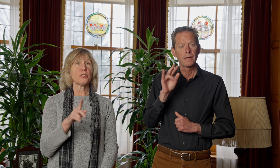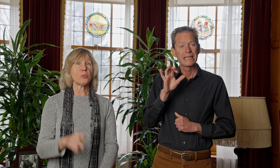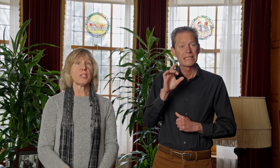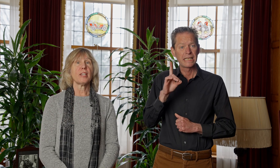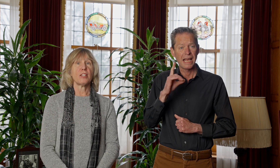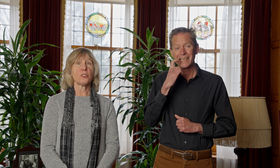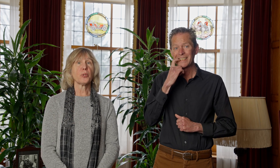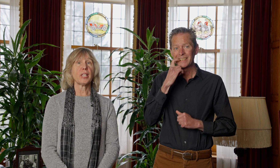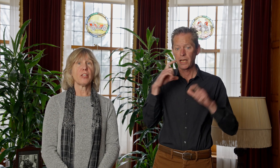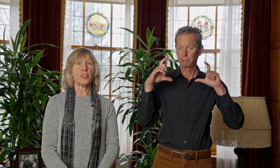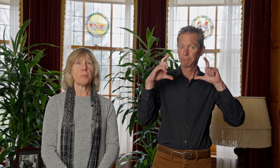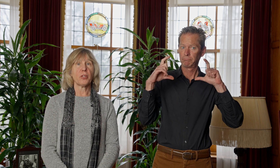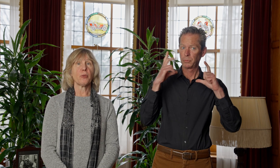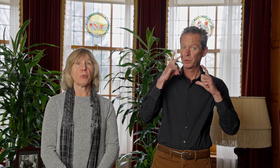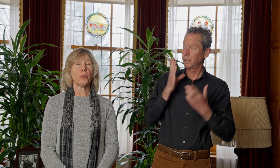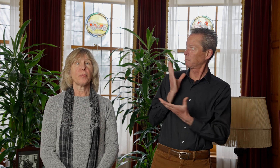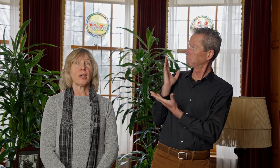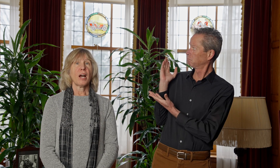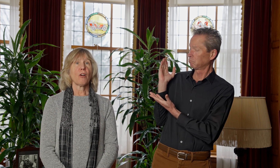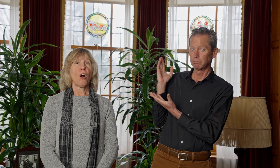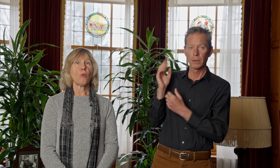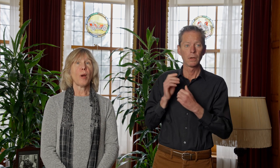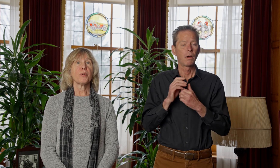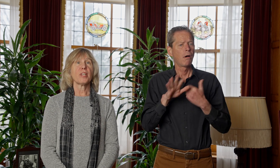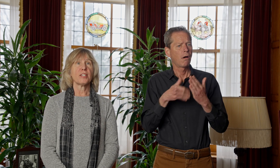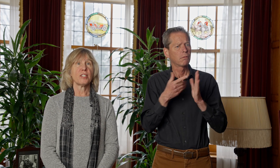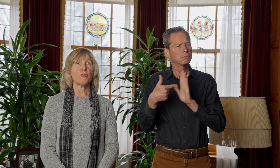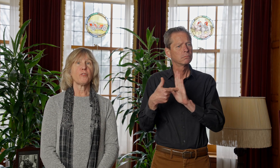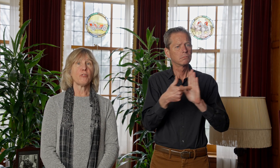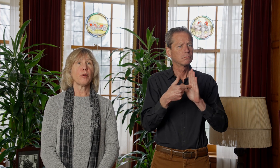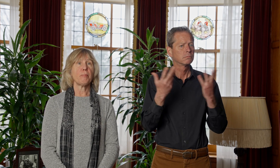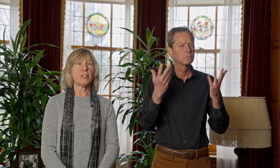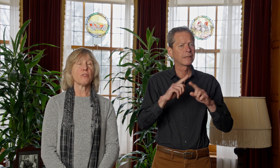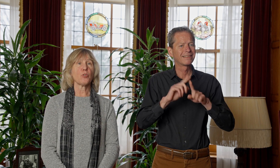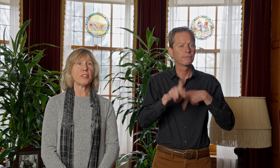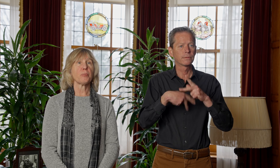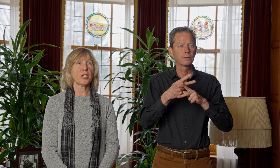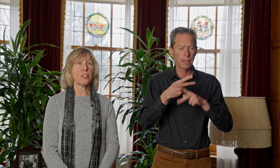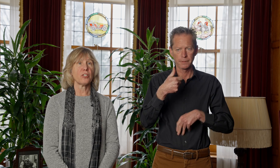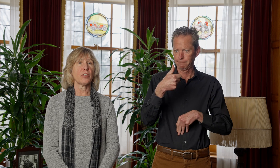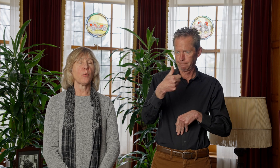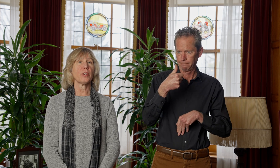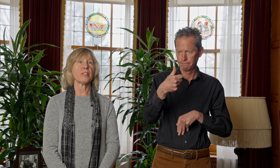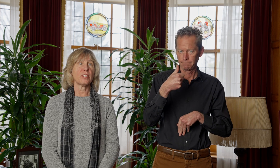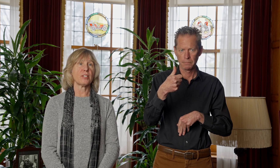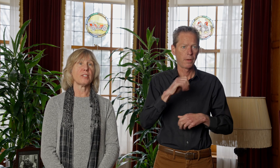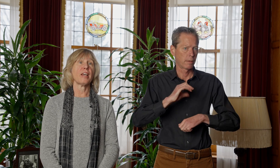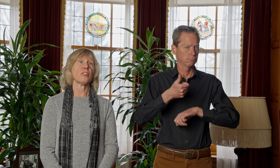you see encircling this billiard room are all representative of different means of transportation that were in existence at the